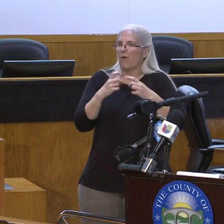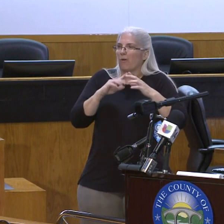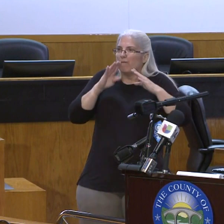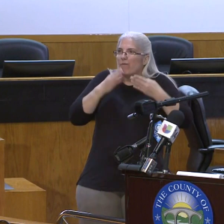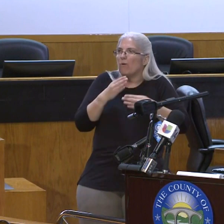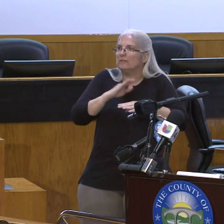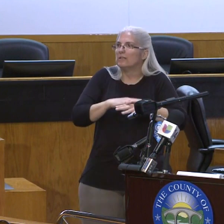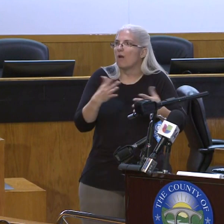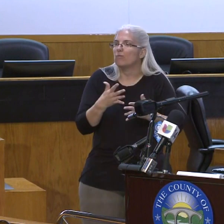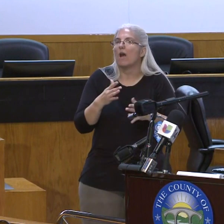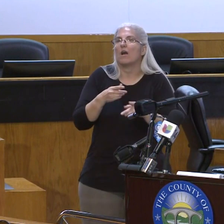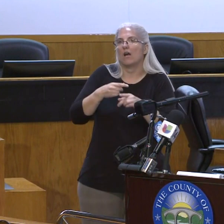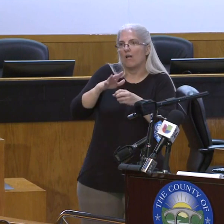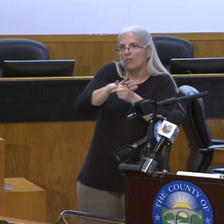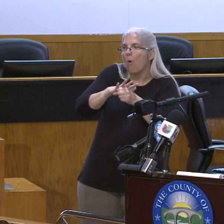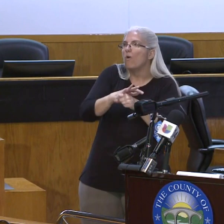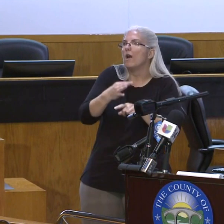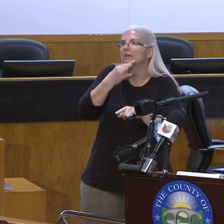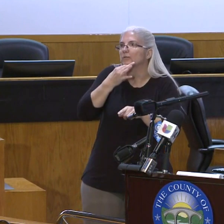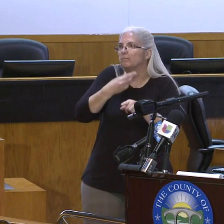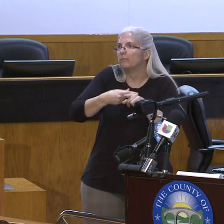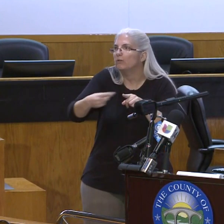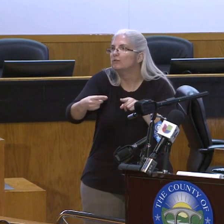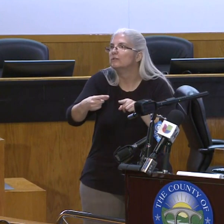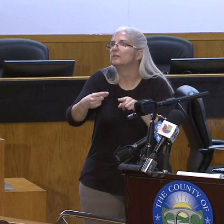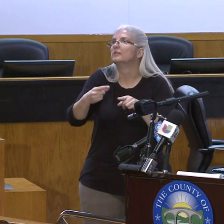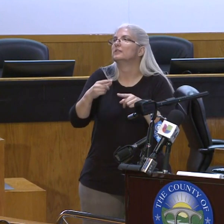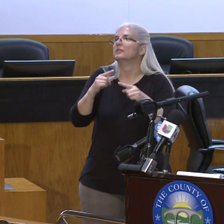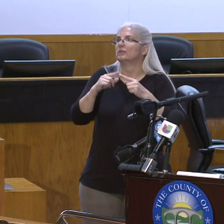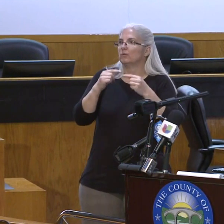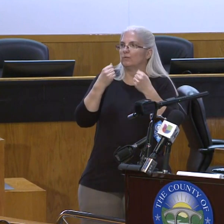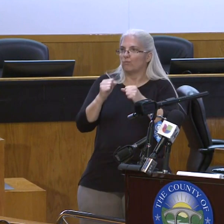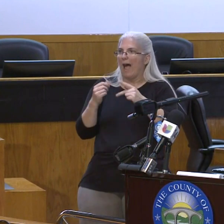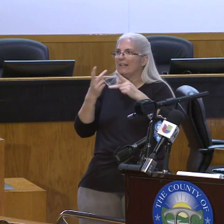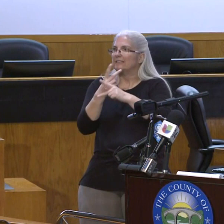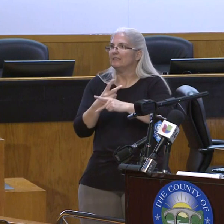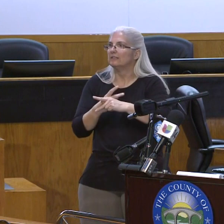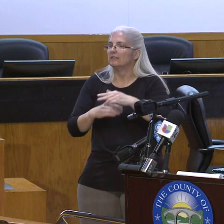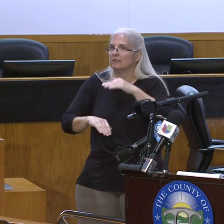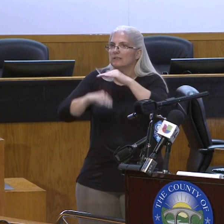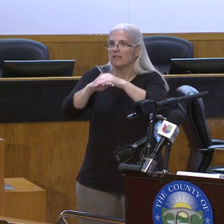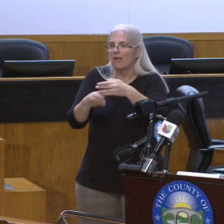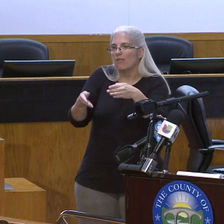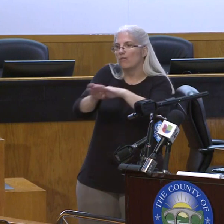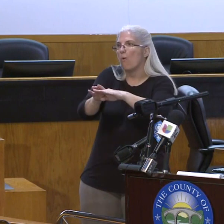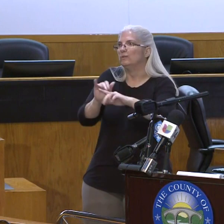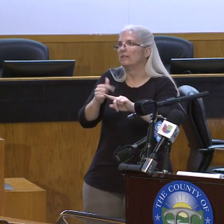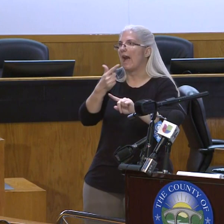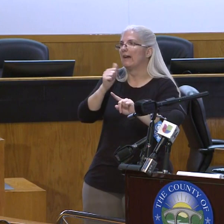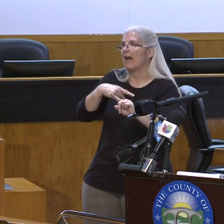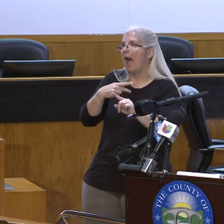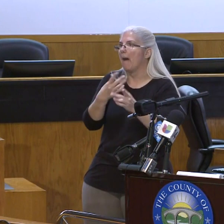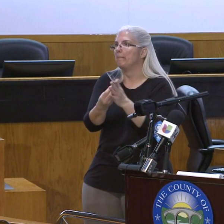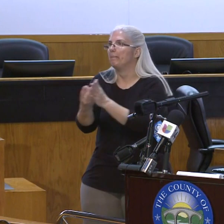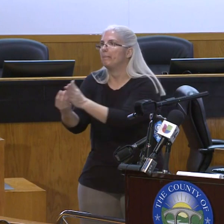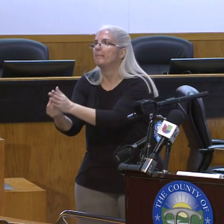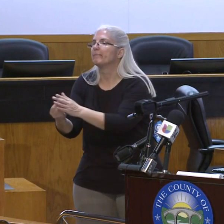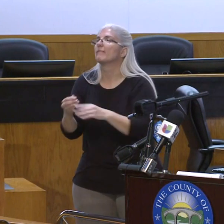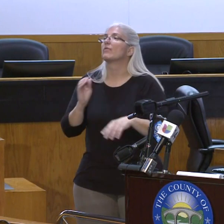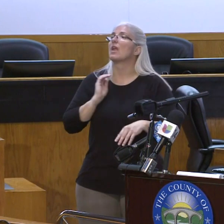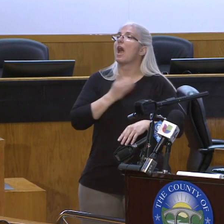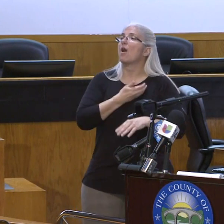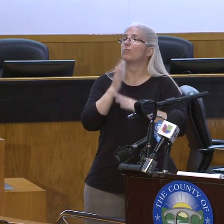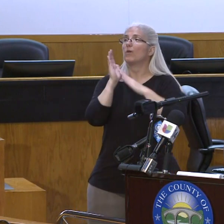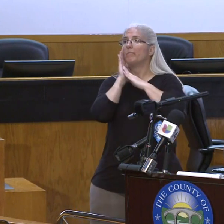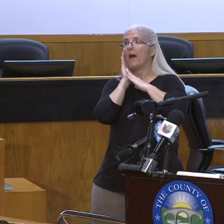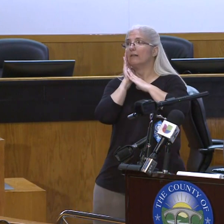supplies to help close that gap. The second key item that we're working on is bed capacity. Each hospital in our